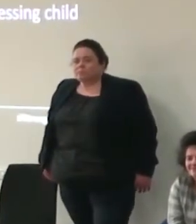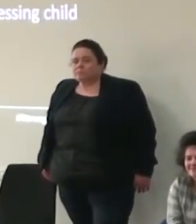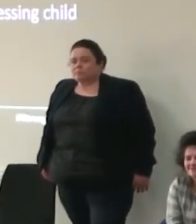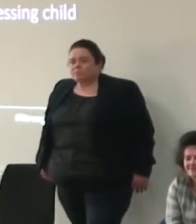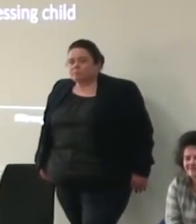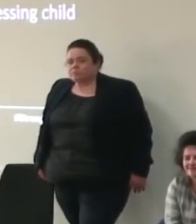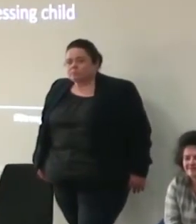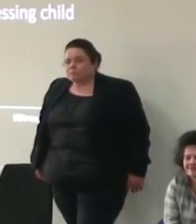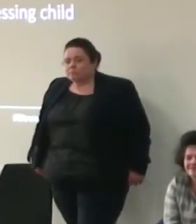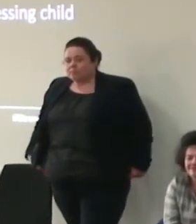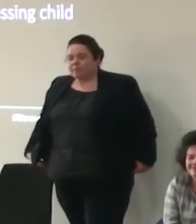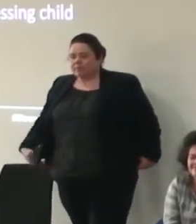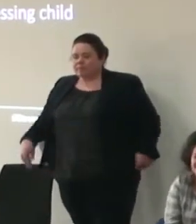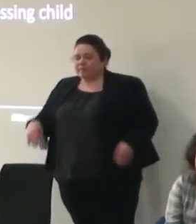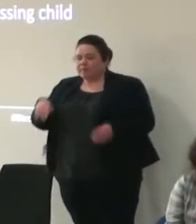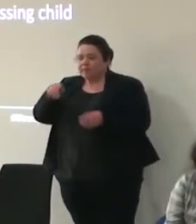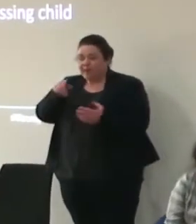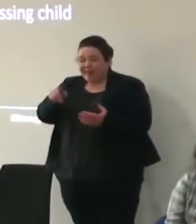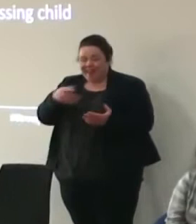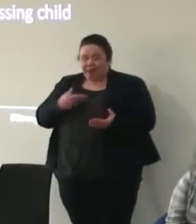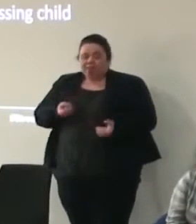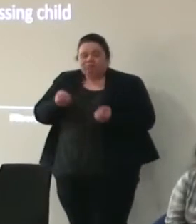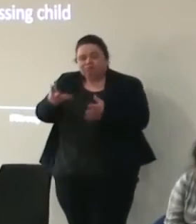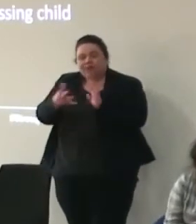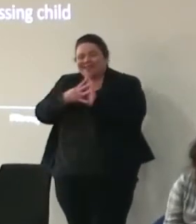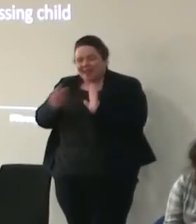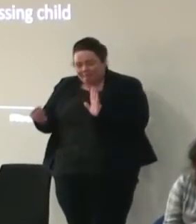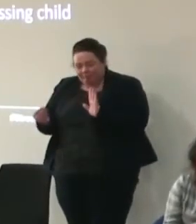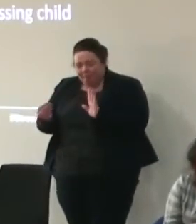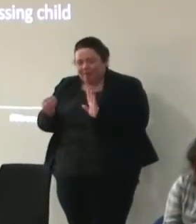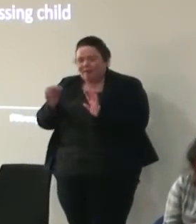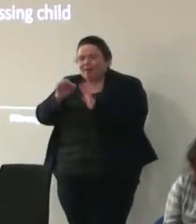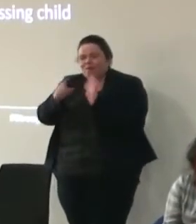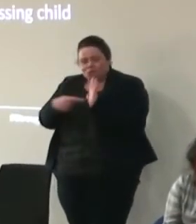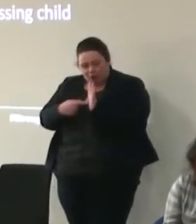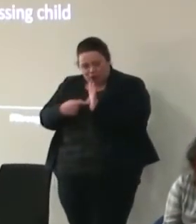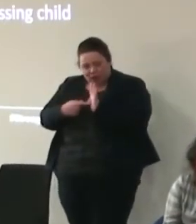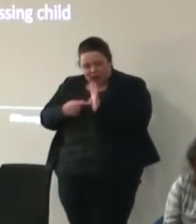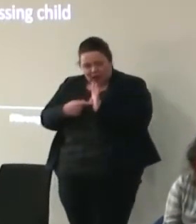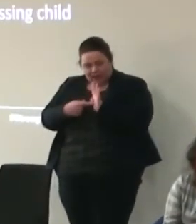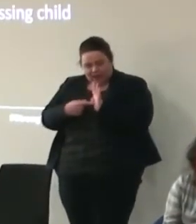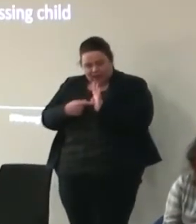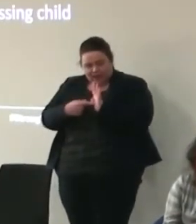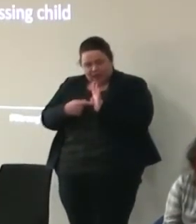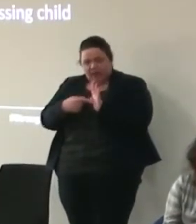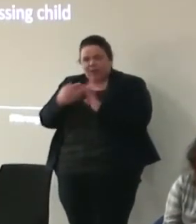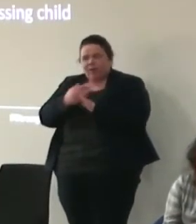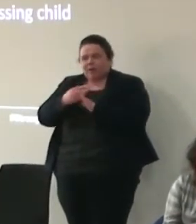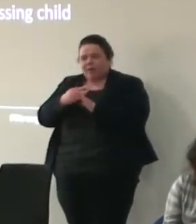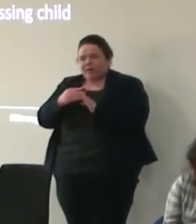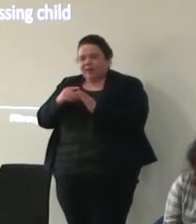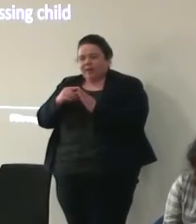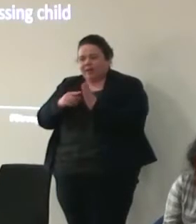I guess I'm sharing an example of a project that we've worked on I work with Helix Arts in